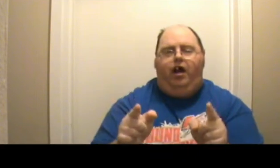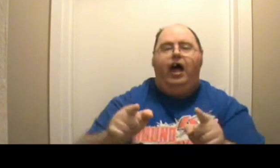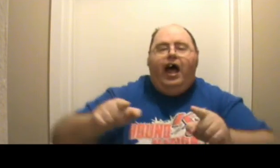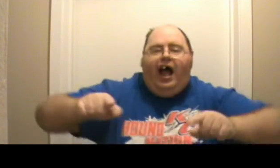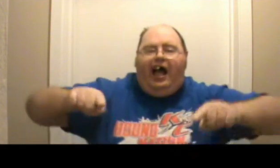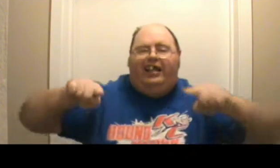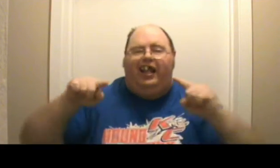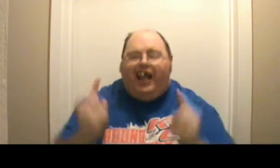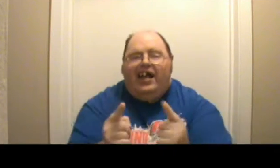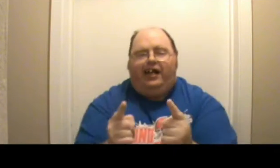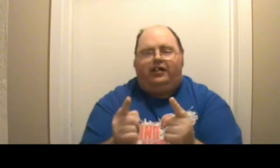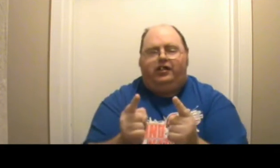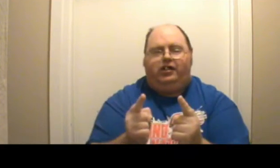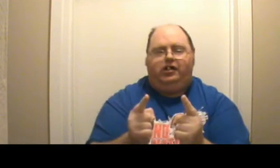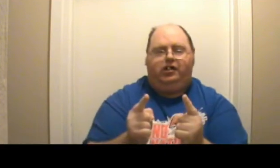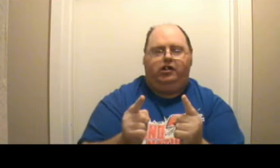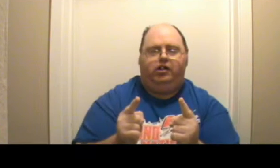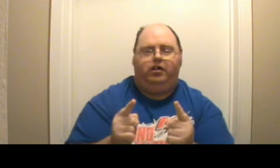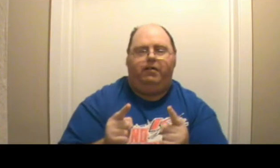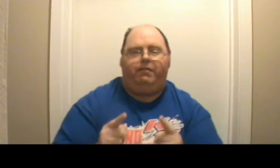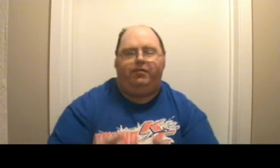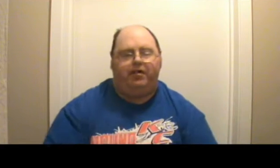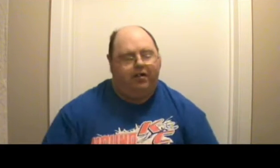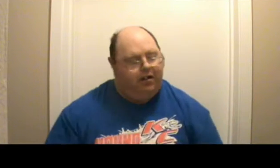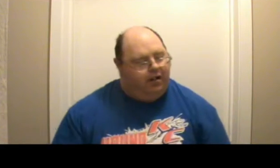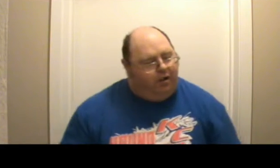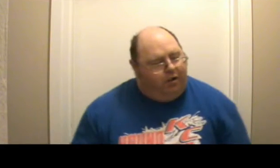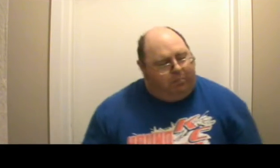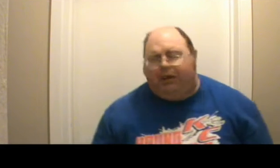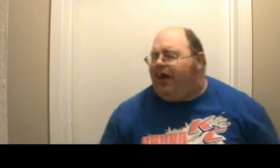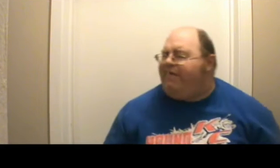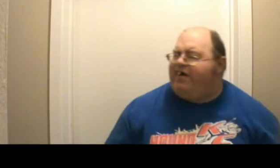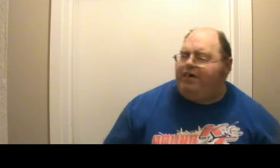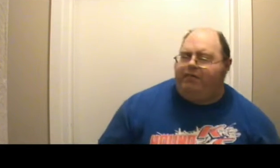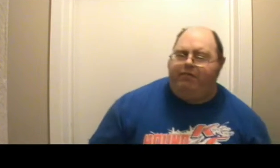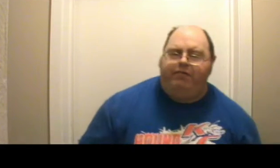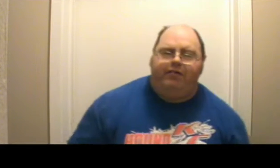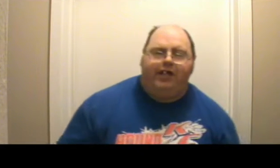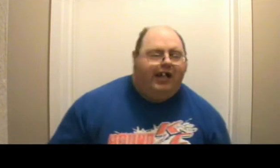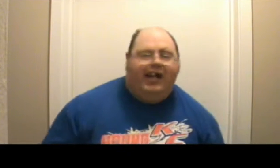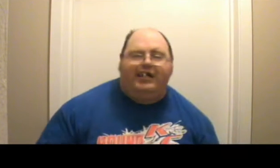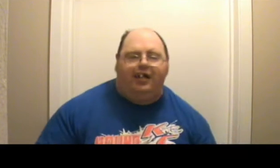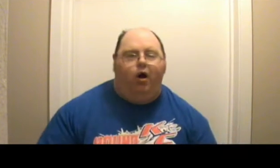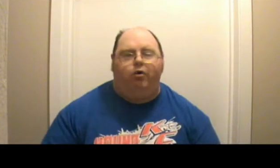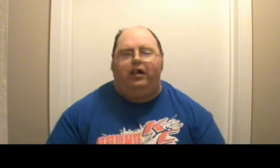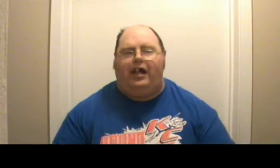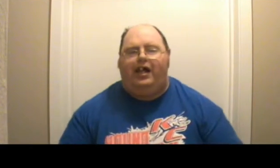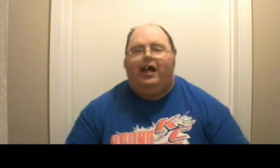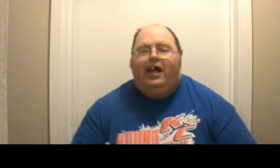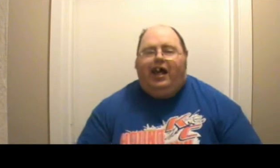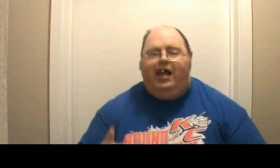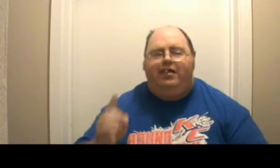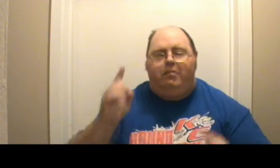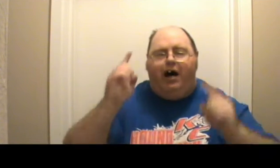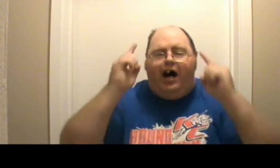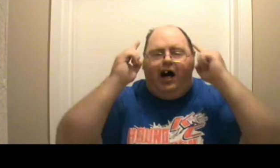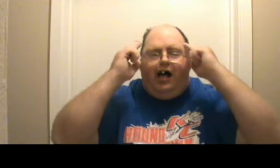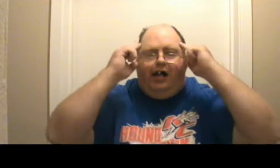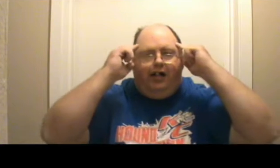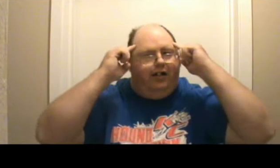Athletics believing is it only in the mind